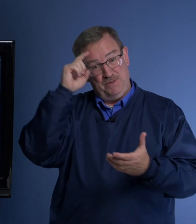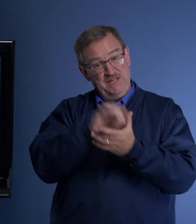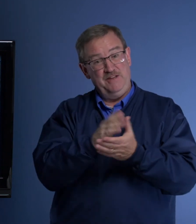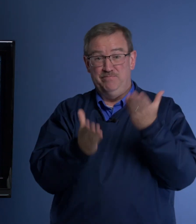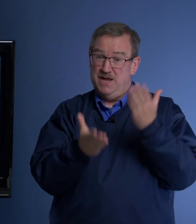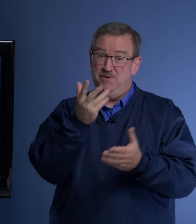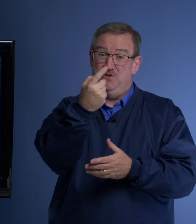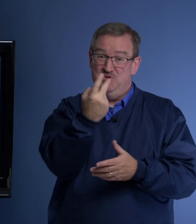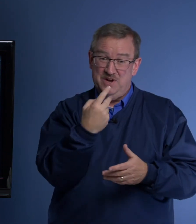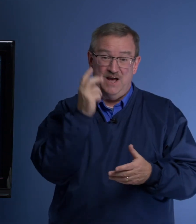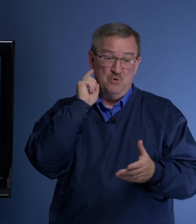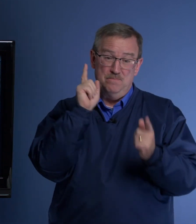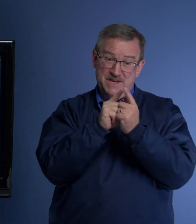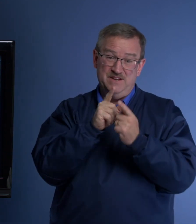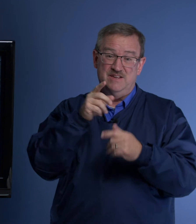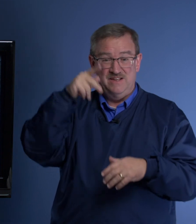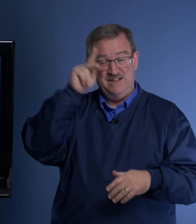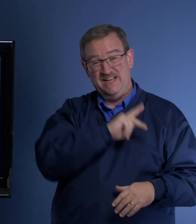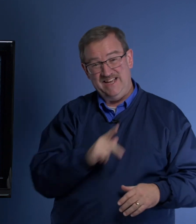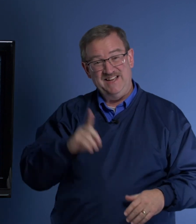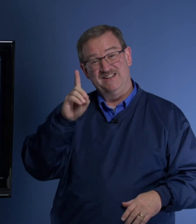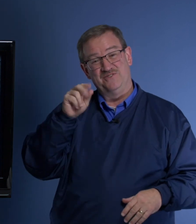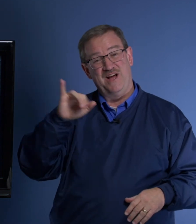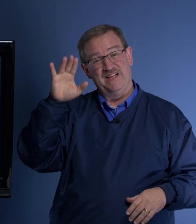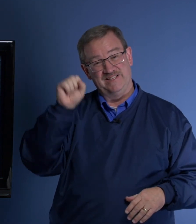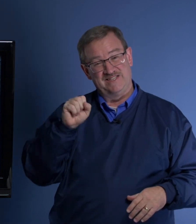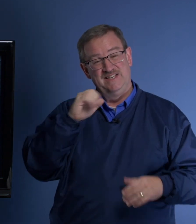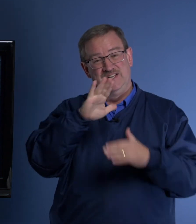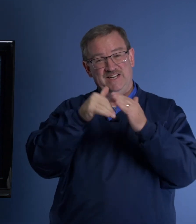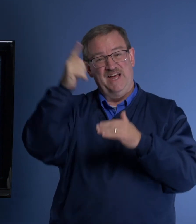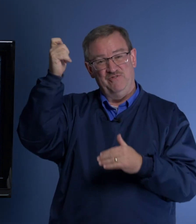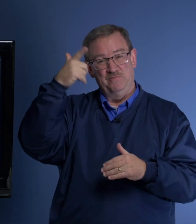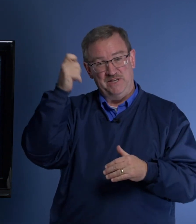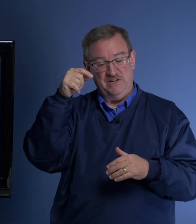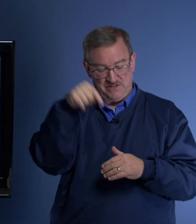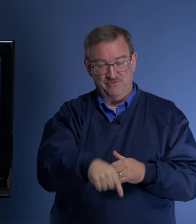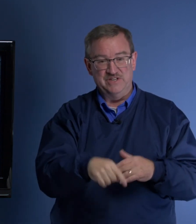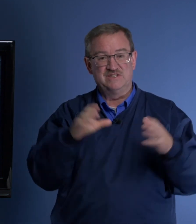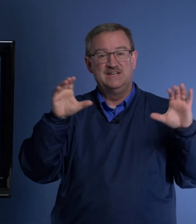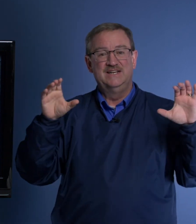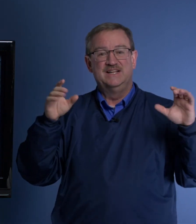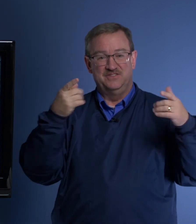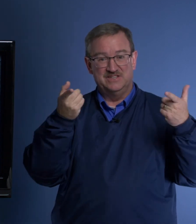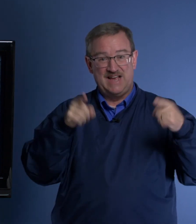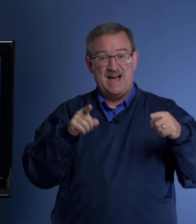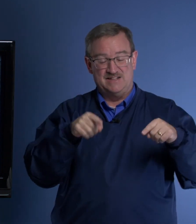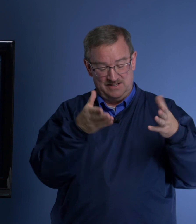believe maybe you and I will meet King Darius in heaven because of this, this act that